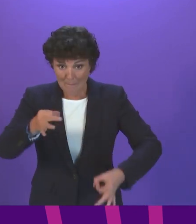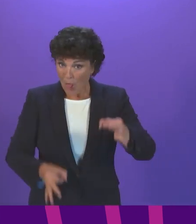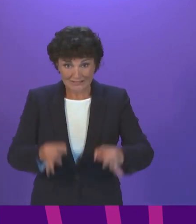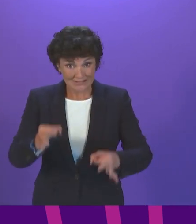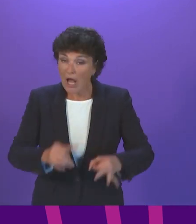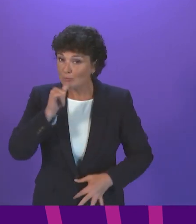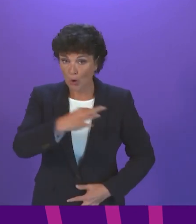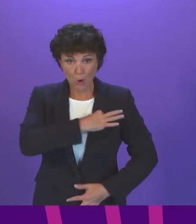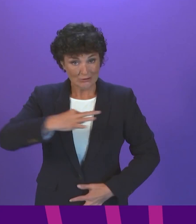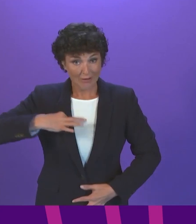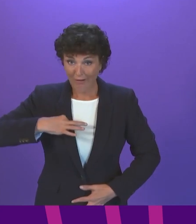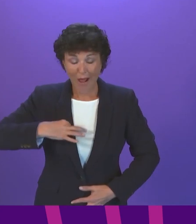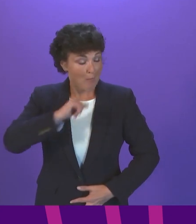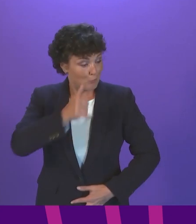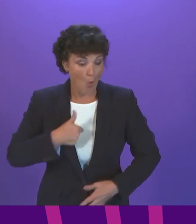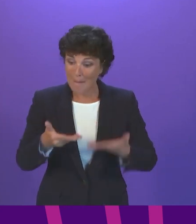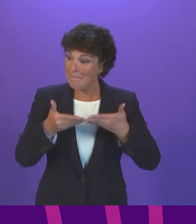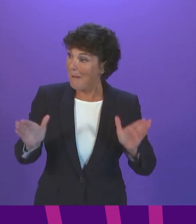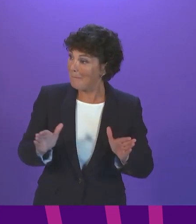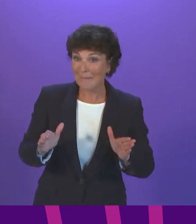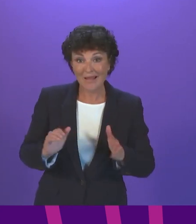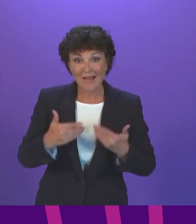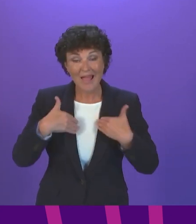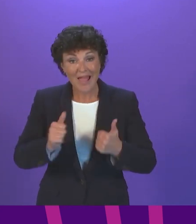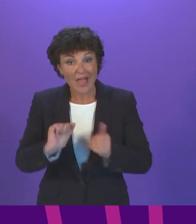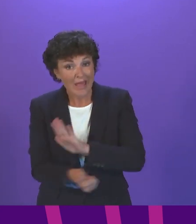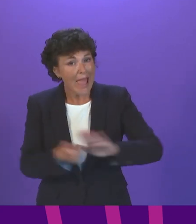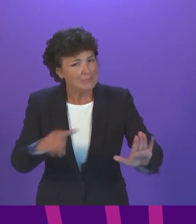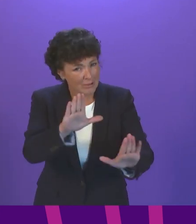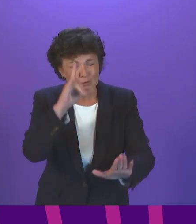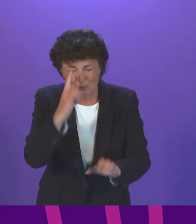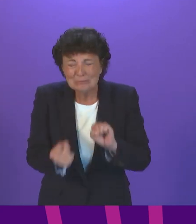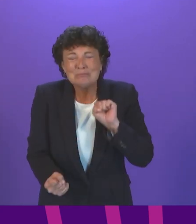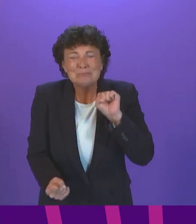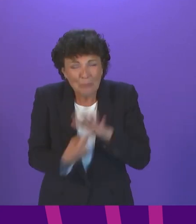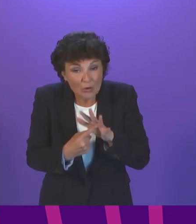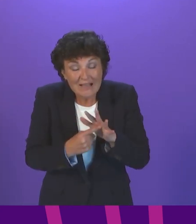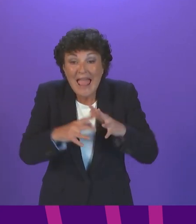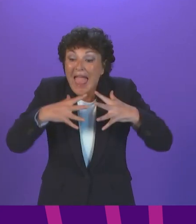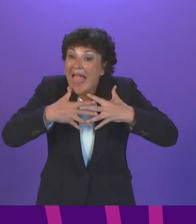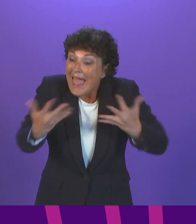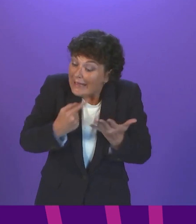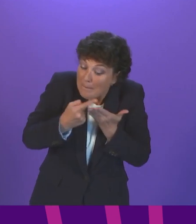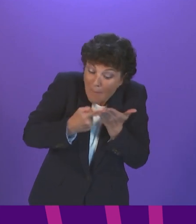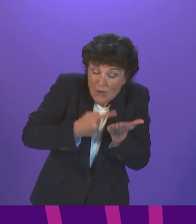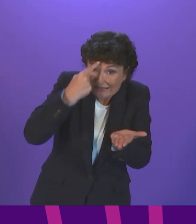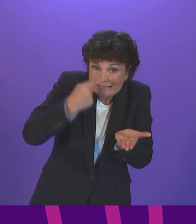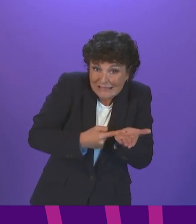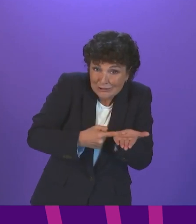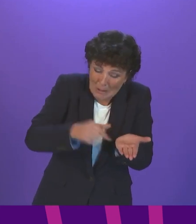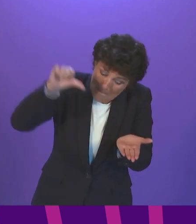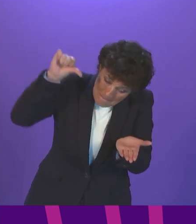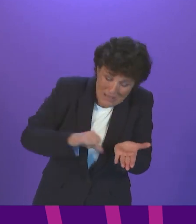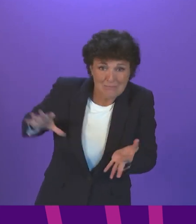am not a clinician. I'm not a public health expert. And therefore, it's important that all of our policy decisions on vaccination are rooted